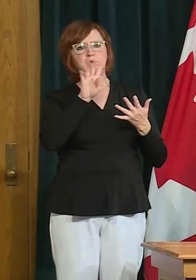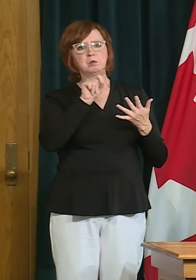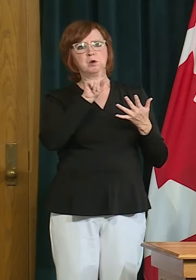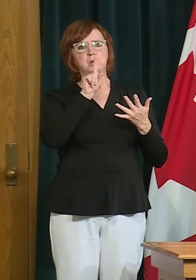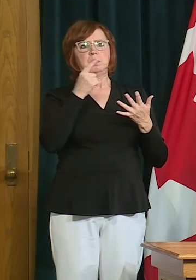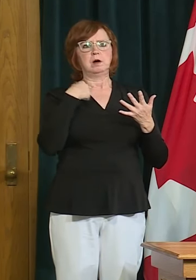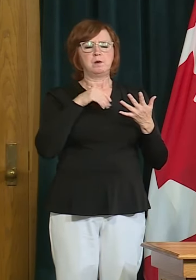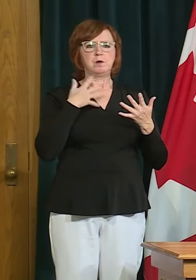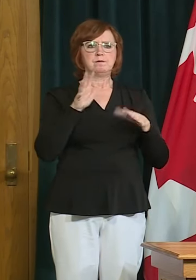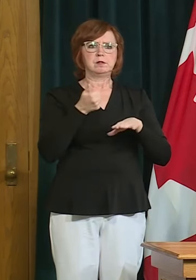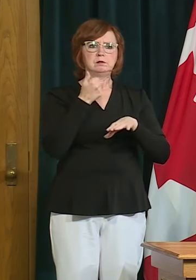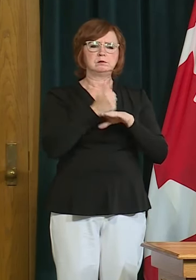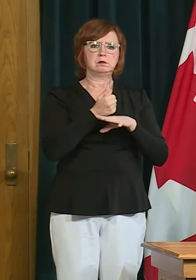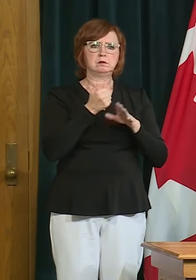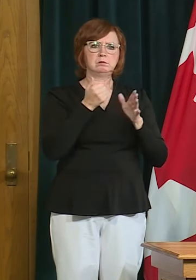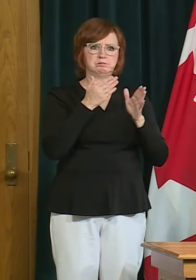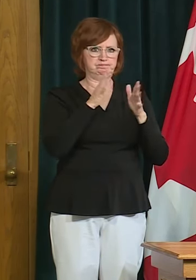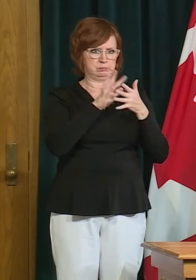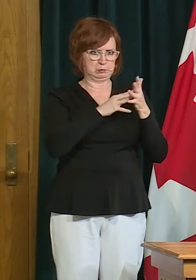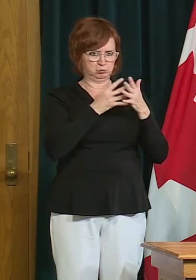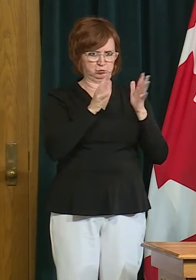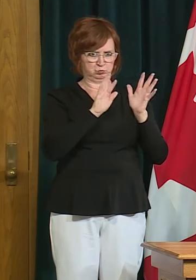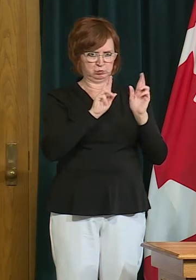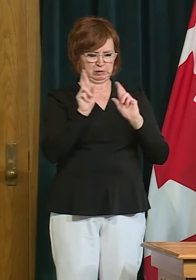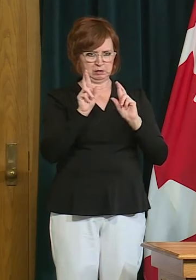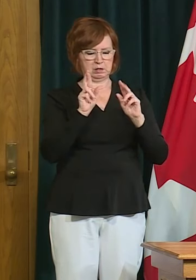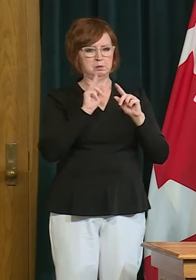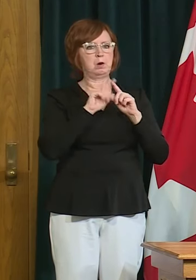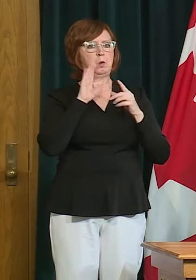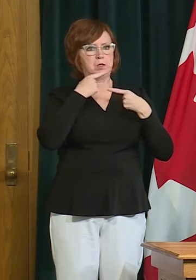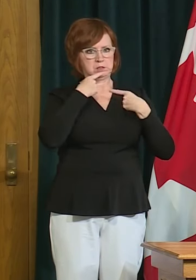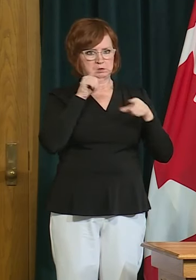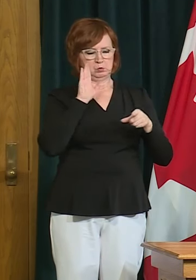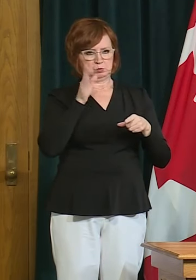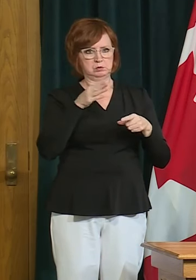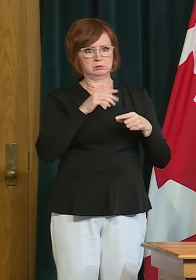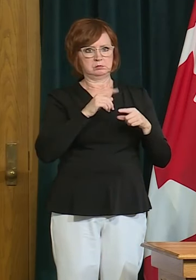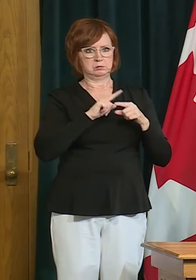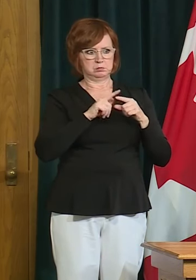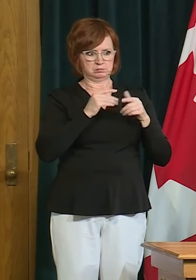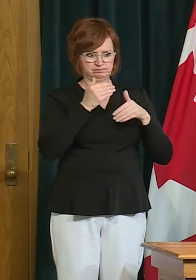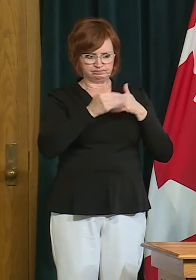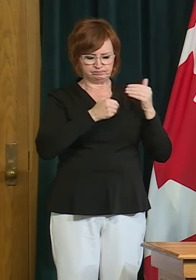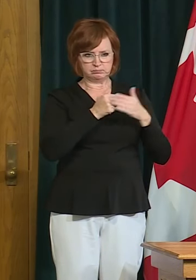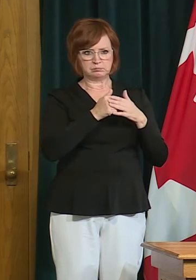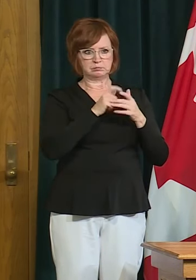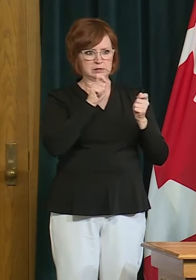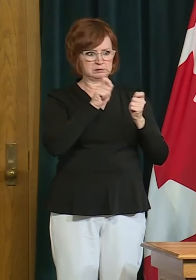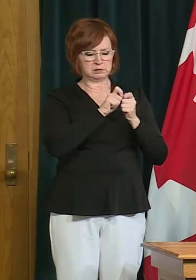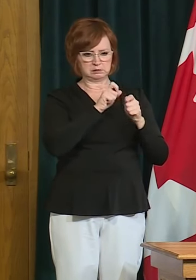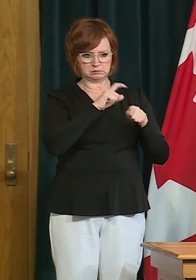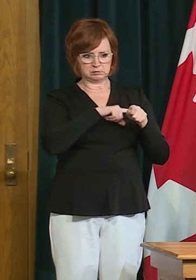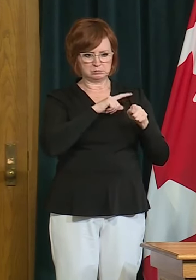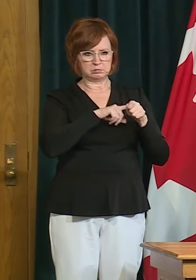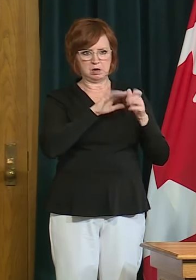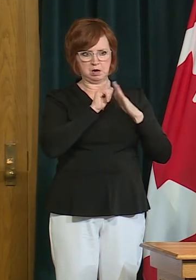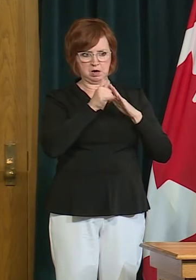of time with respect to the parameters of how they uh will be able to operate and we'll we'll make that uh available to them at the first